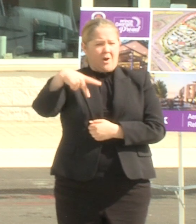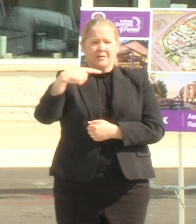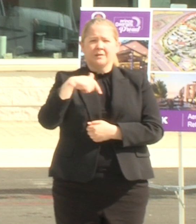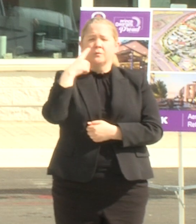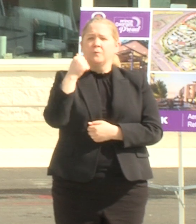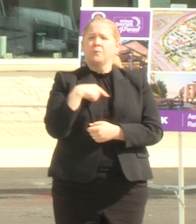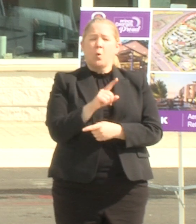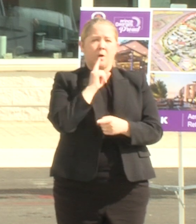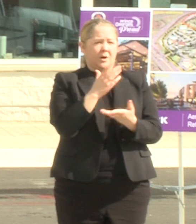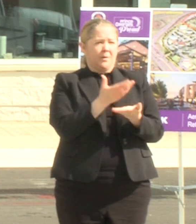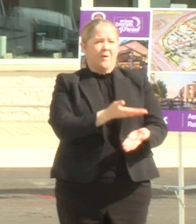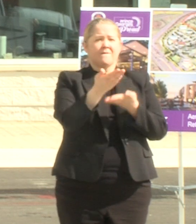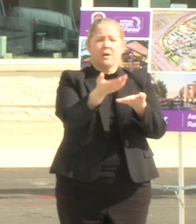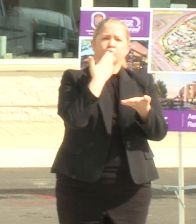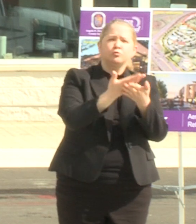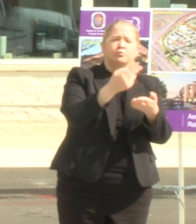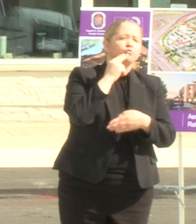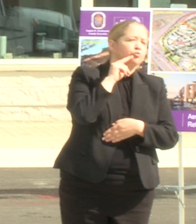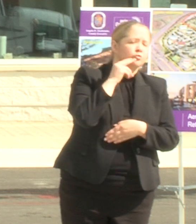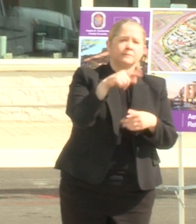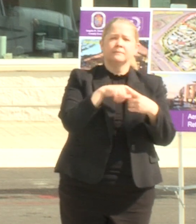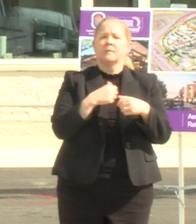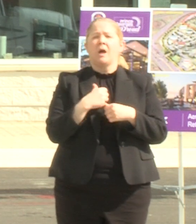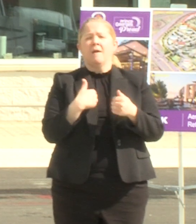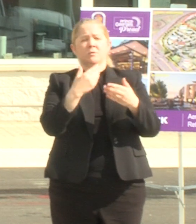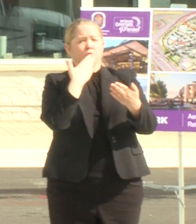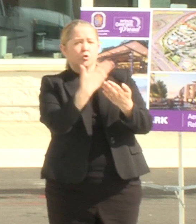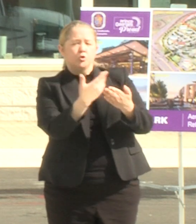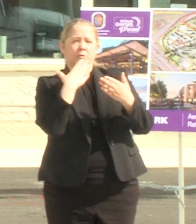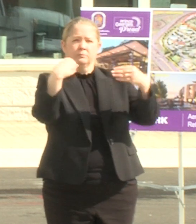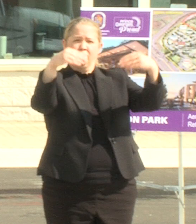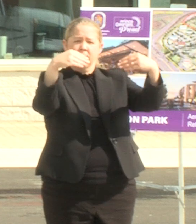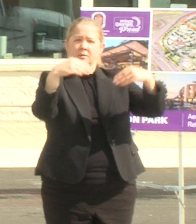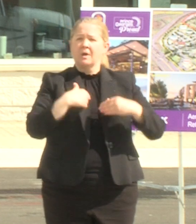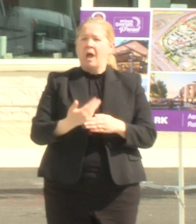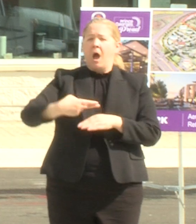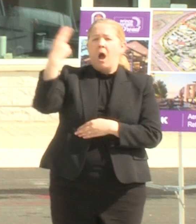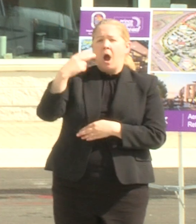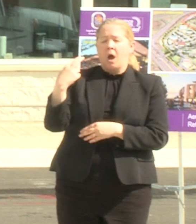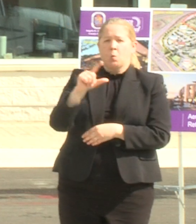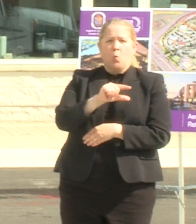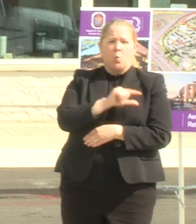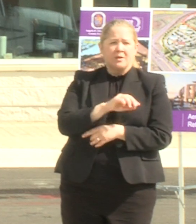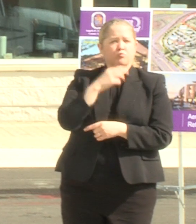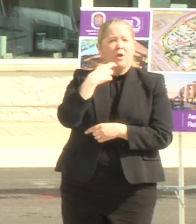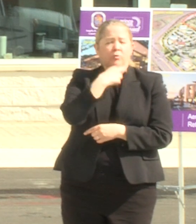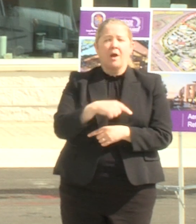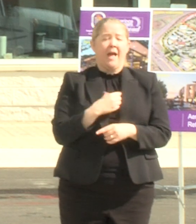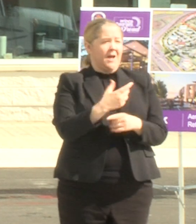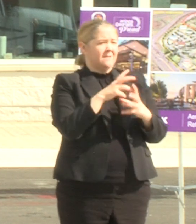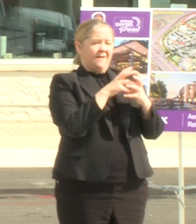grocer like market fresh gourmet it's about bringing sought-after retail high quality restaurant options vibrant amenities and